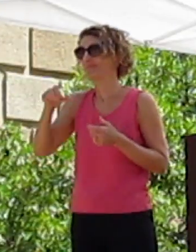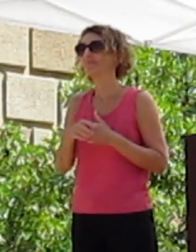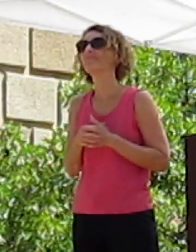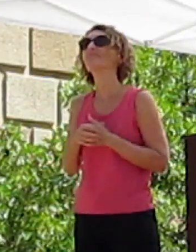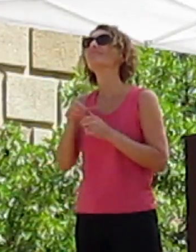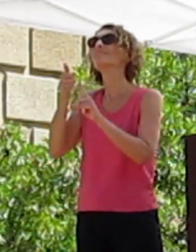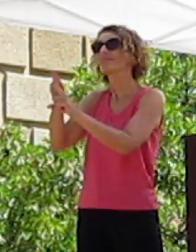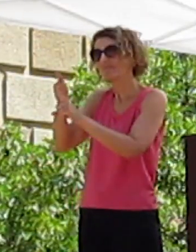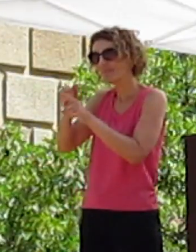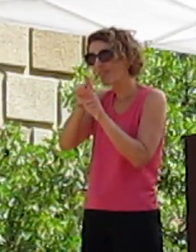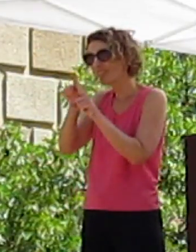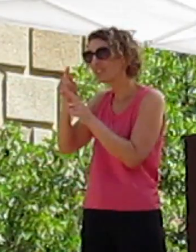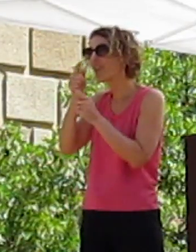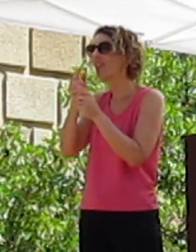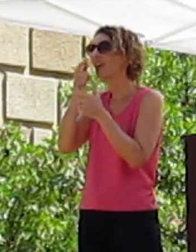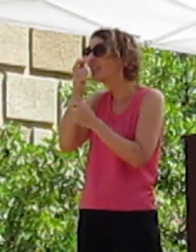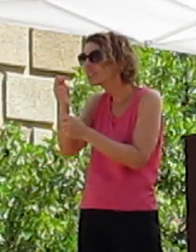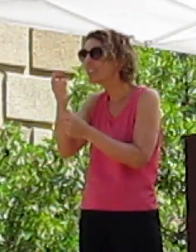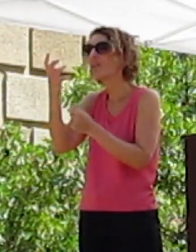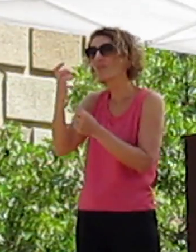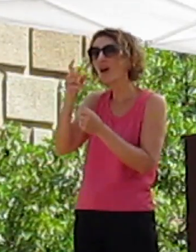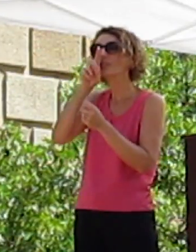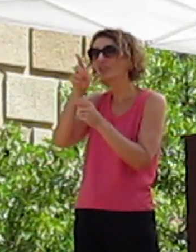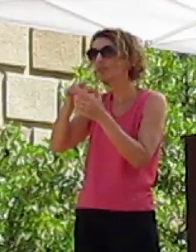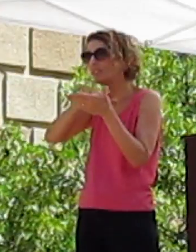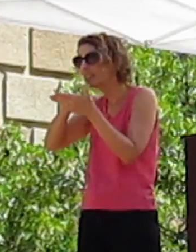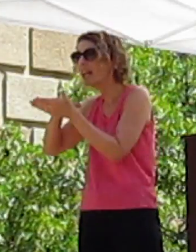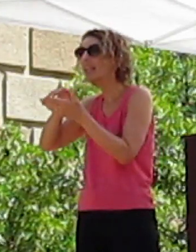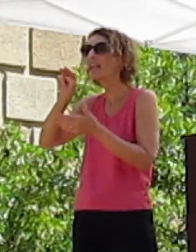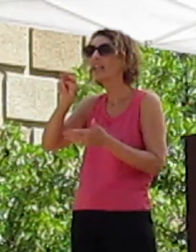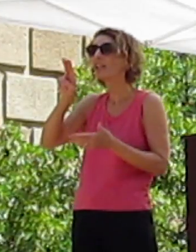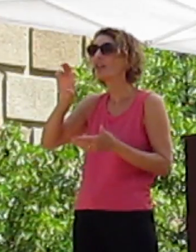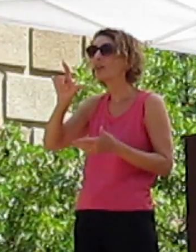He is also interested in going into nuclear engineering.